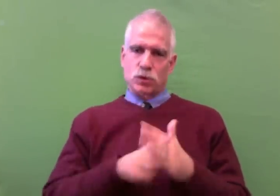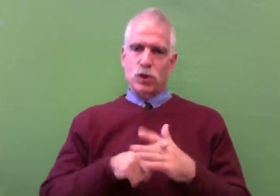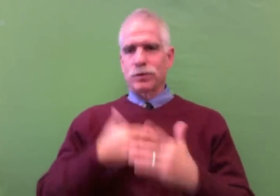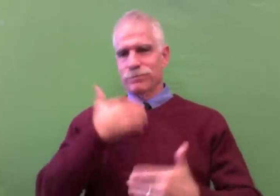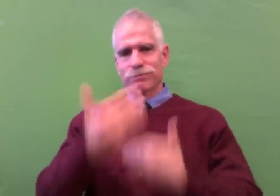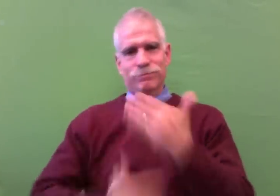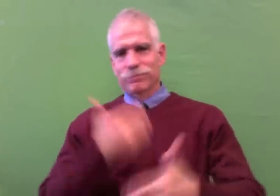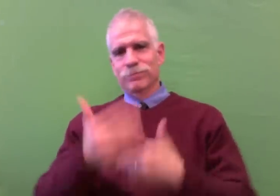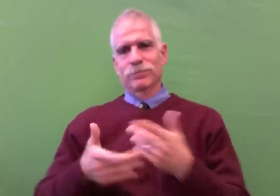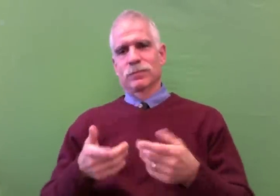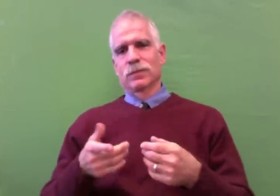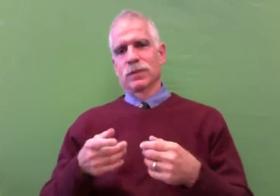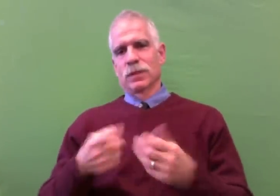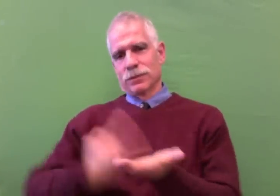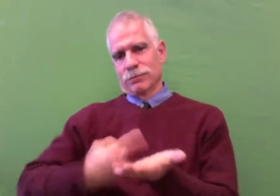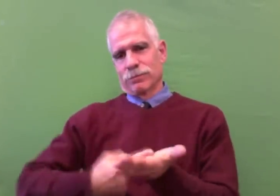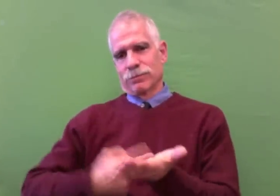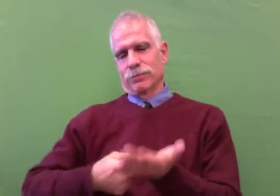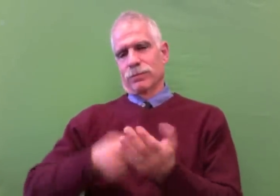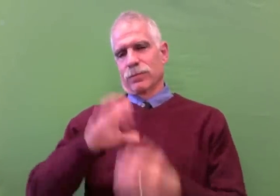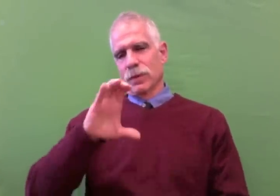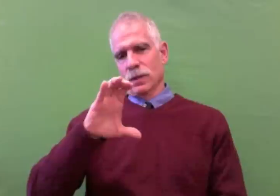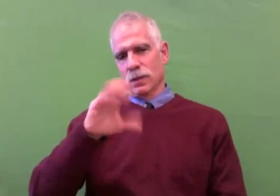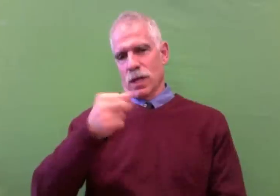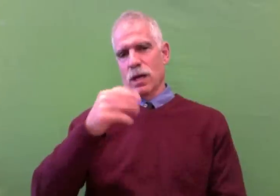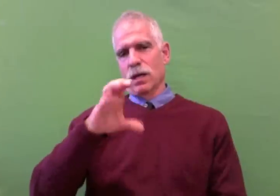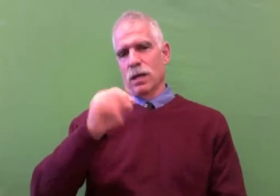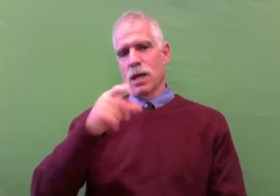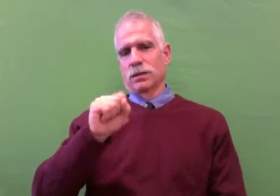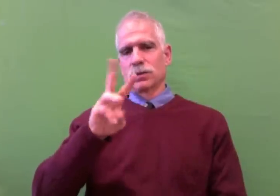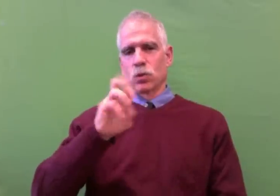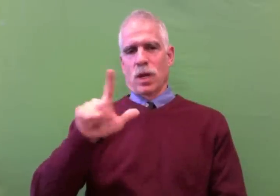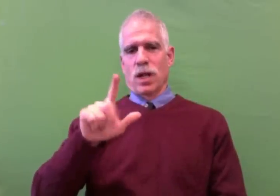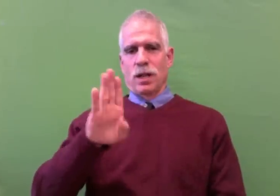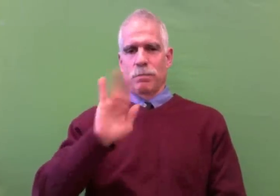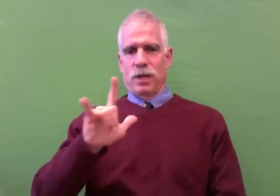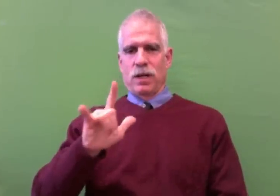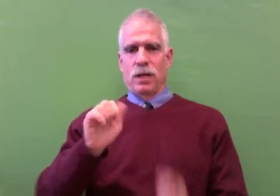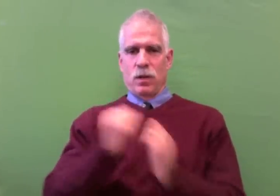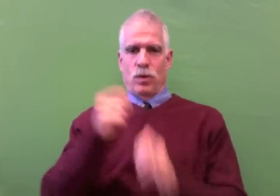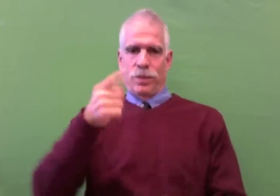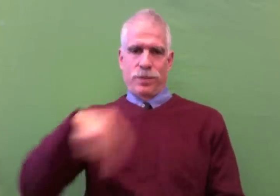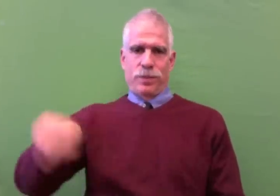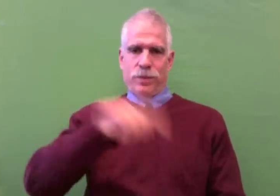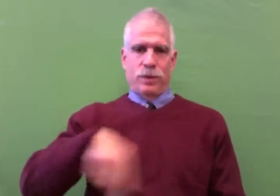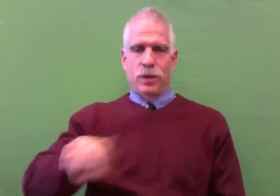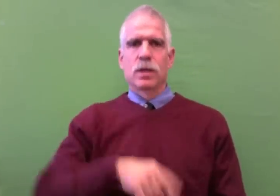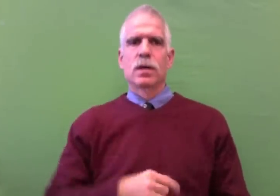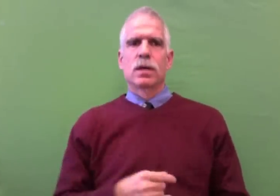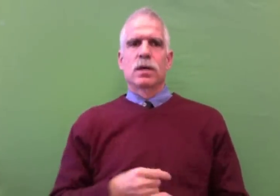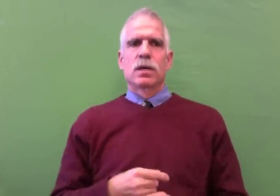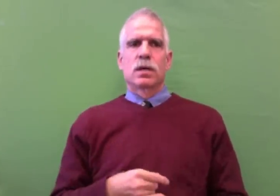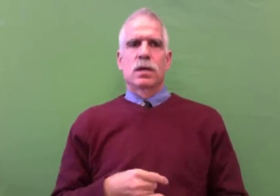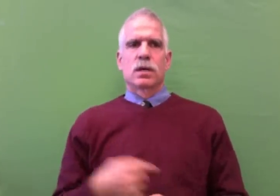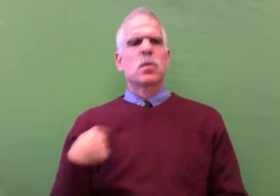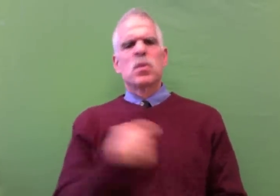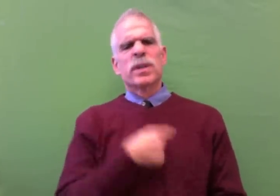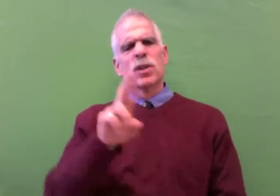positions are filled and set, then we can move forward with discussions about the Cogswell bill with those key players.